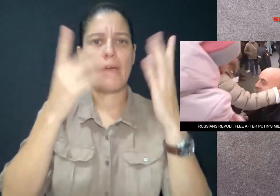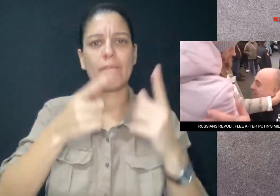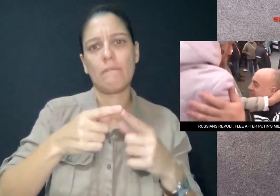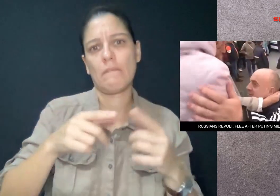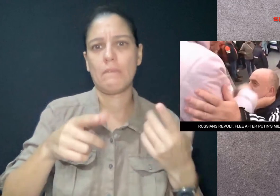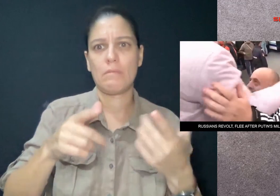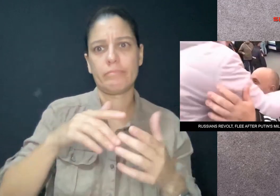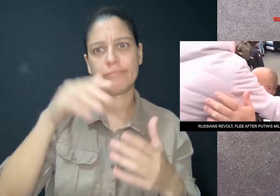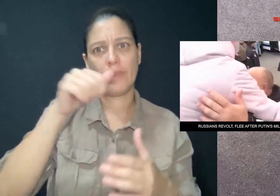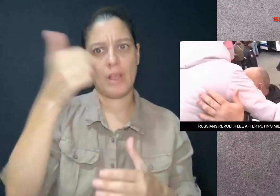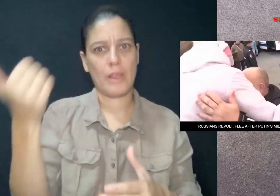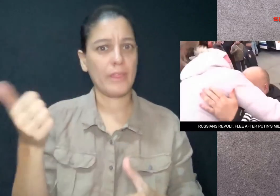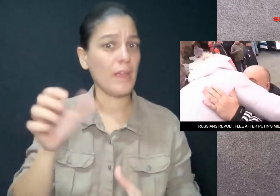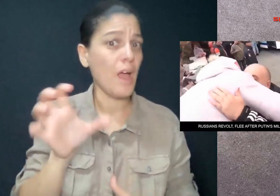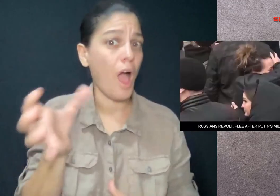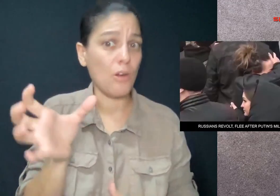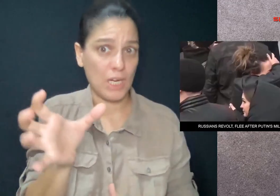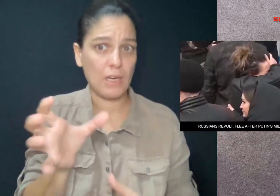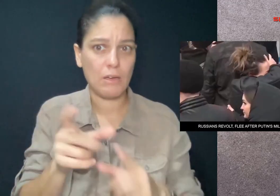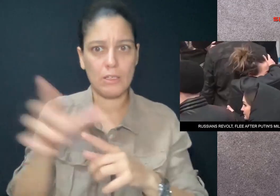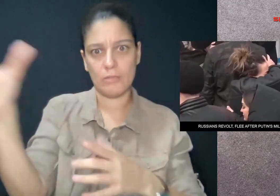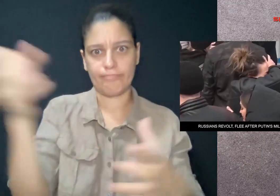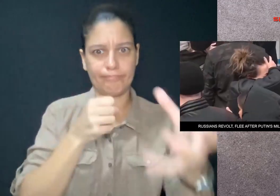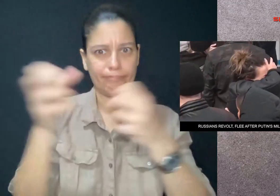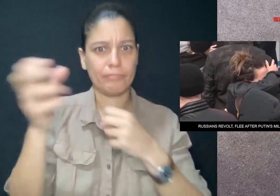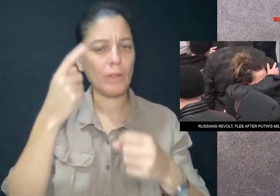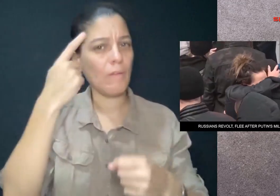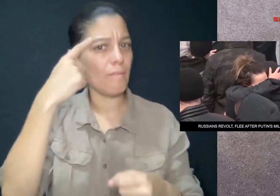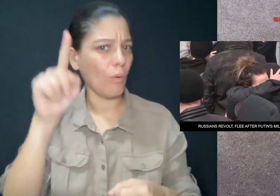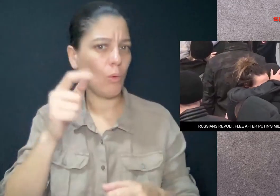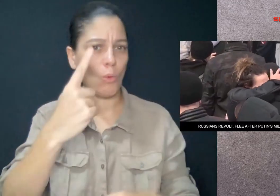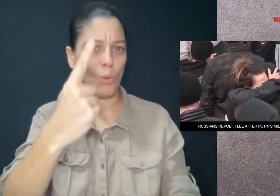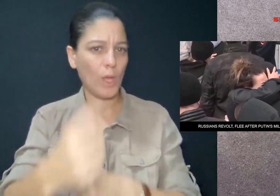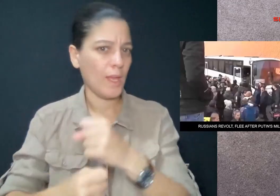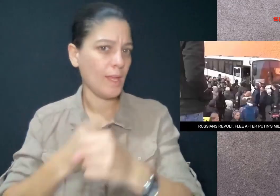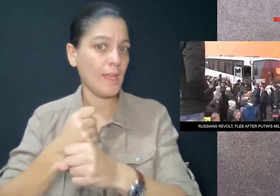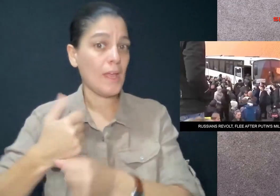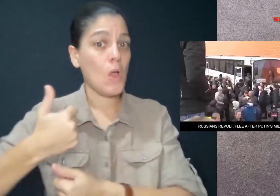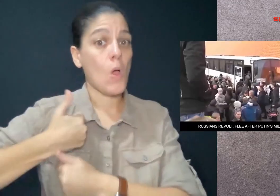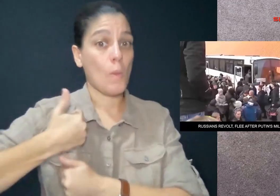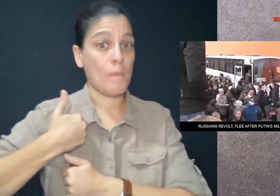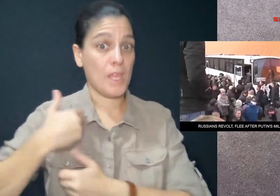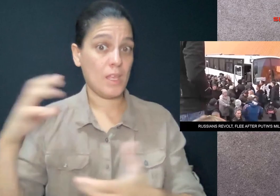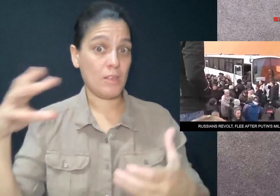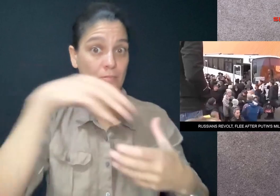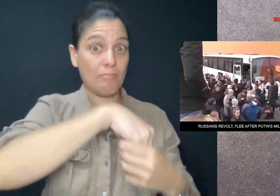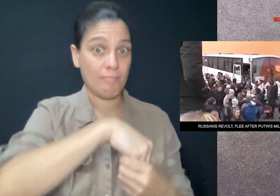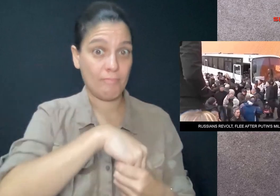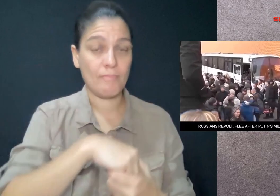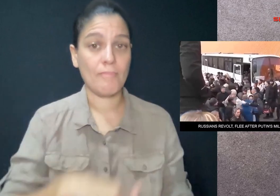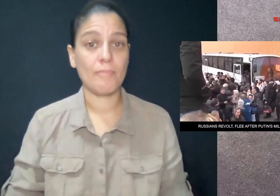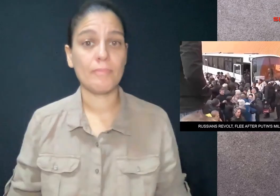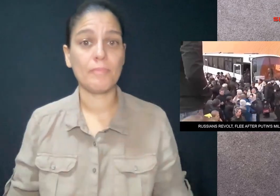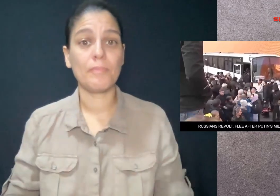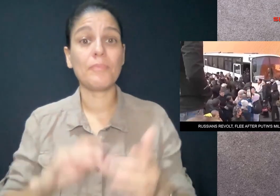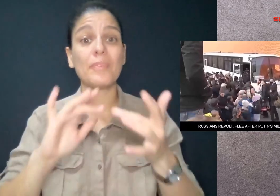the ability to access Russian